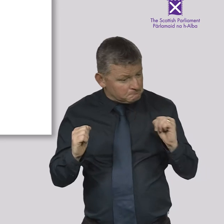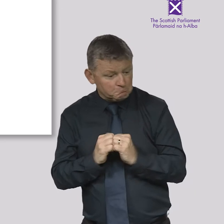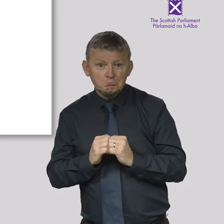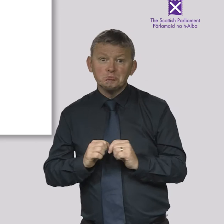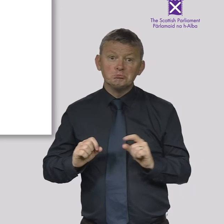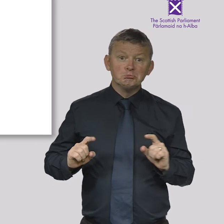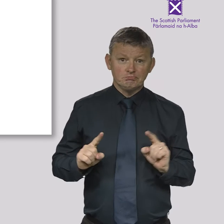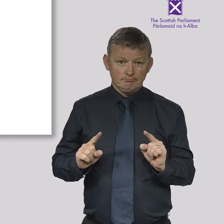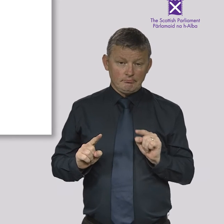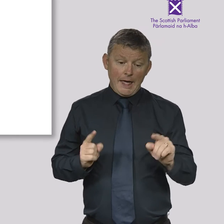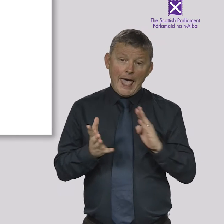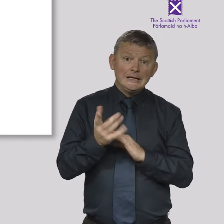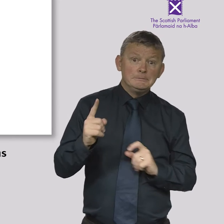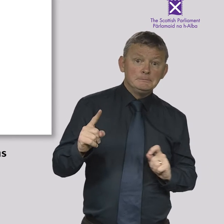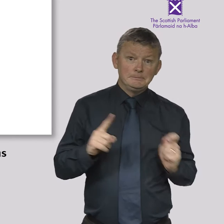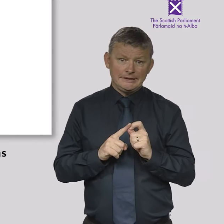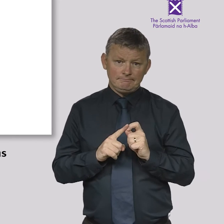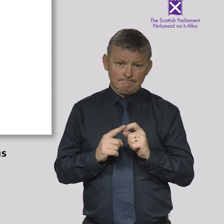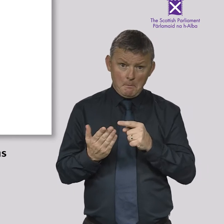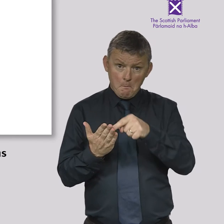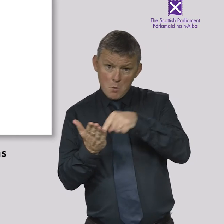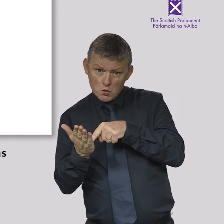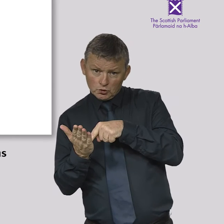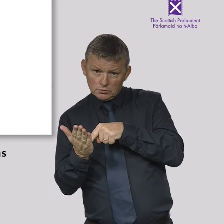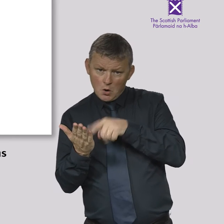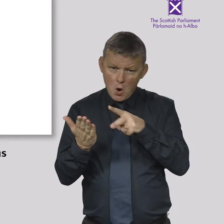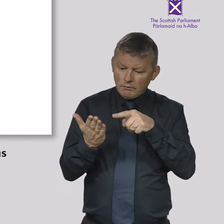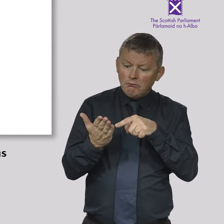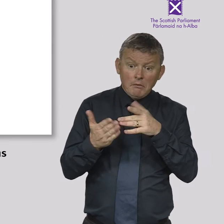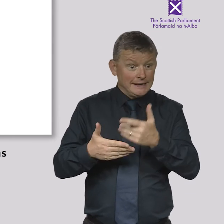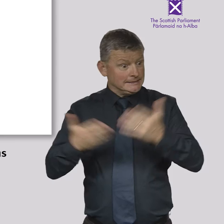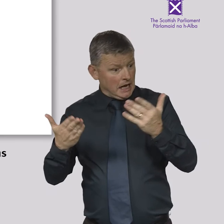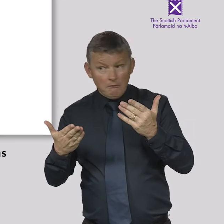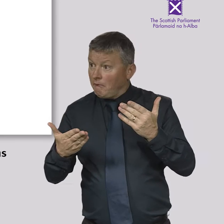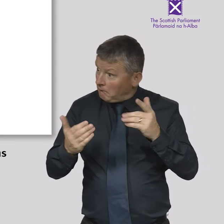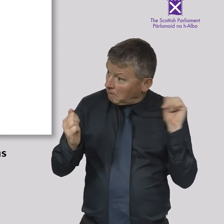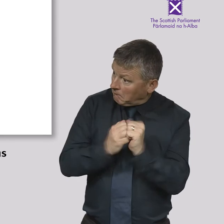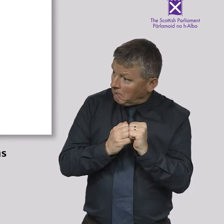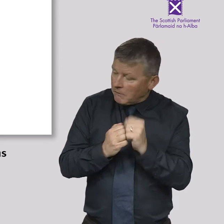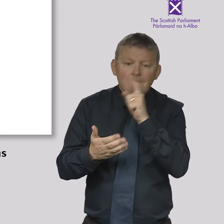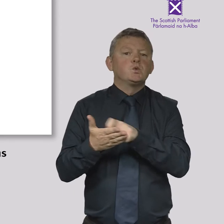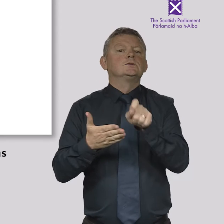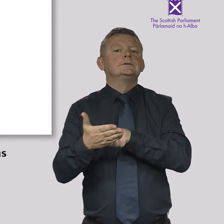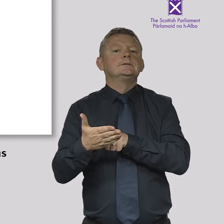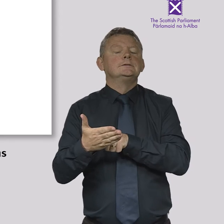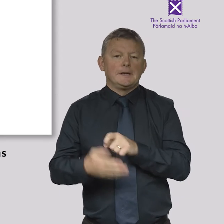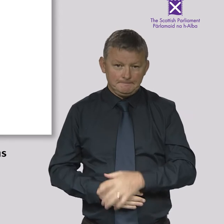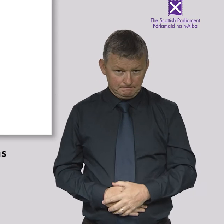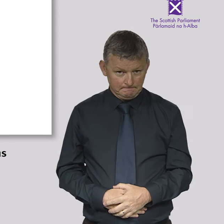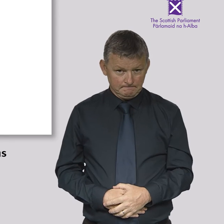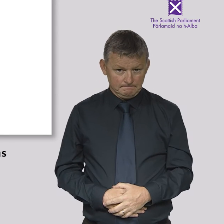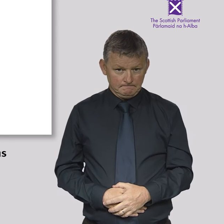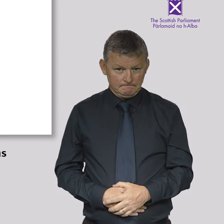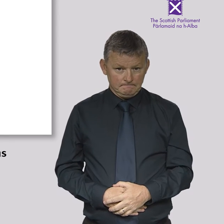Decision Time This is when MSPs decide on the motions discussed that day, often by voting.